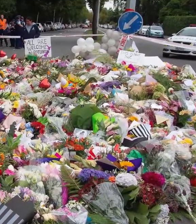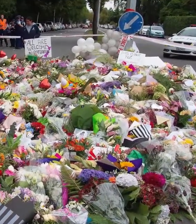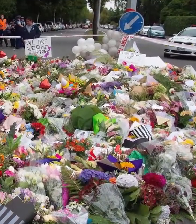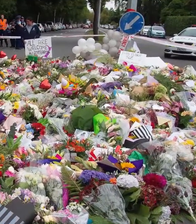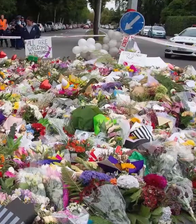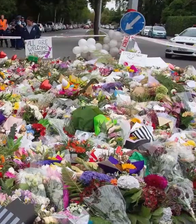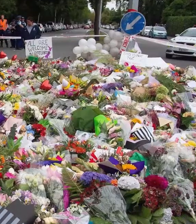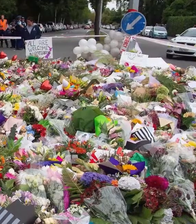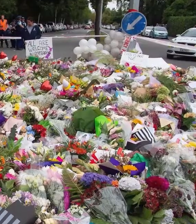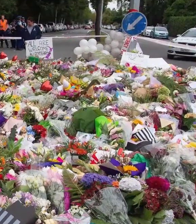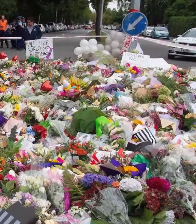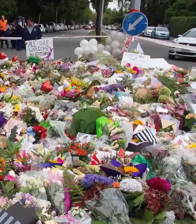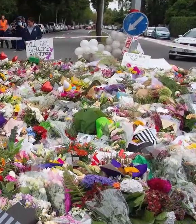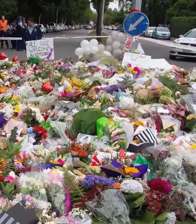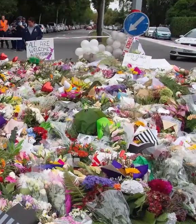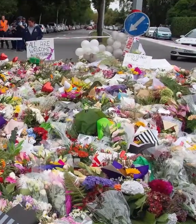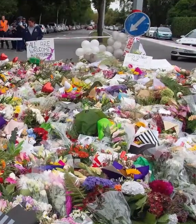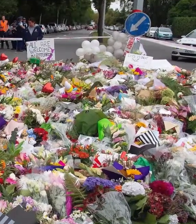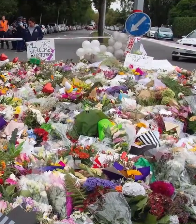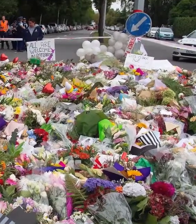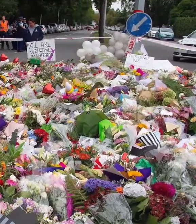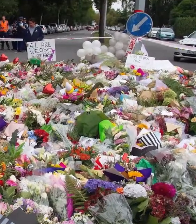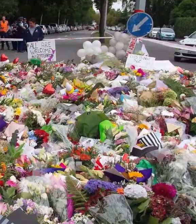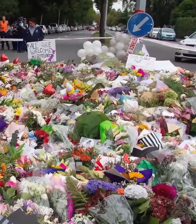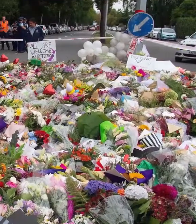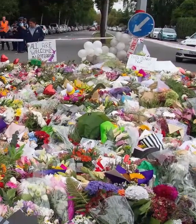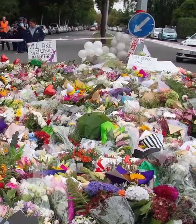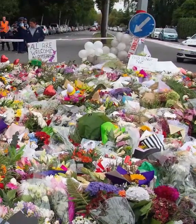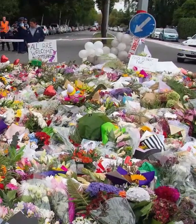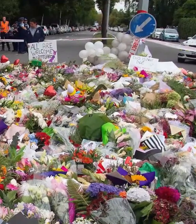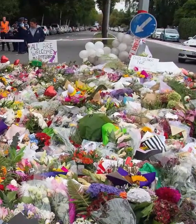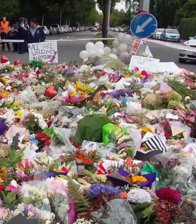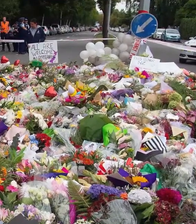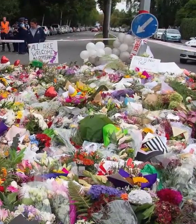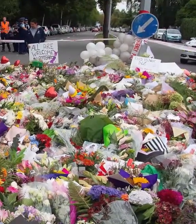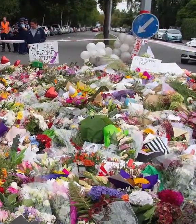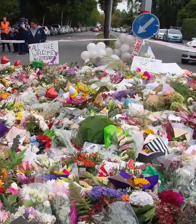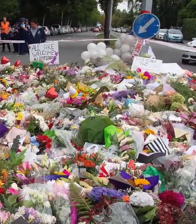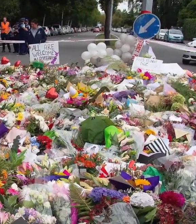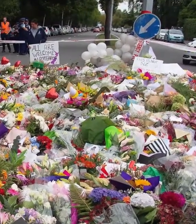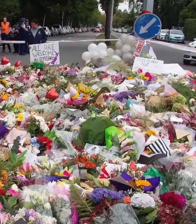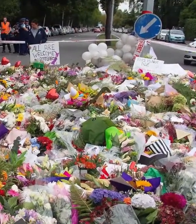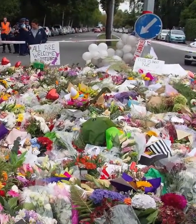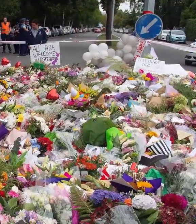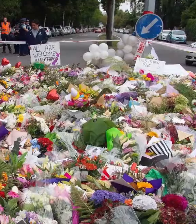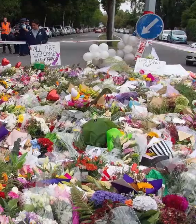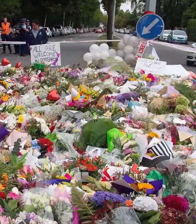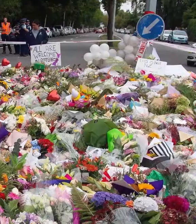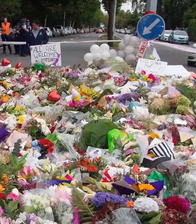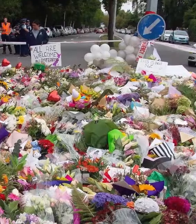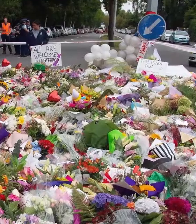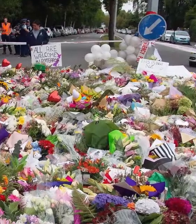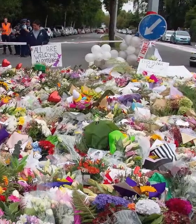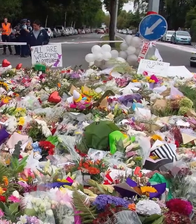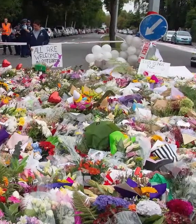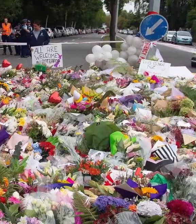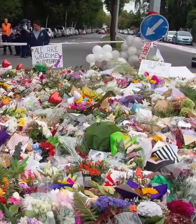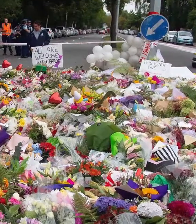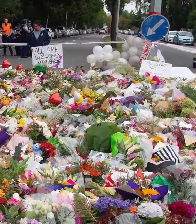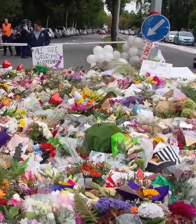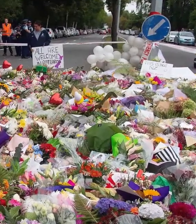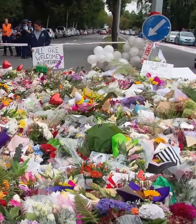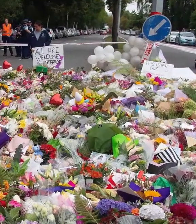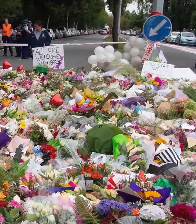it was conveyed directly to parliamentary security. But the assurance I want to give is that had it provided details